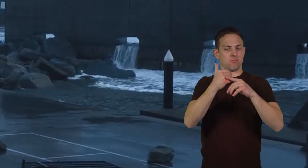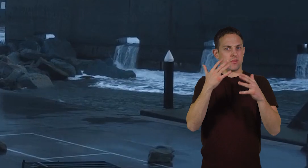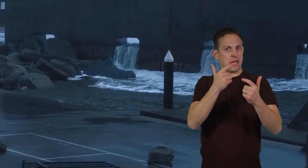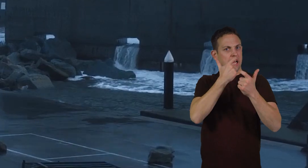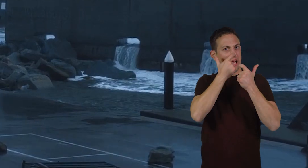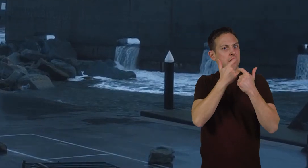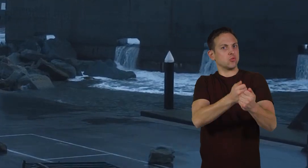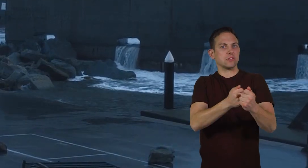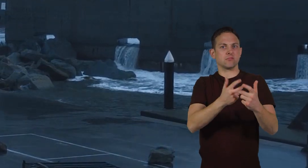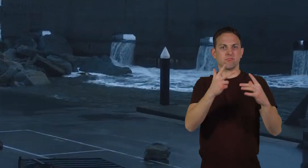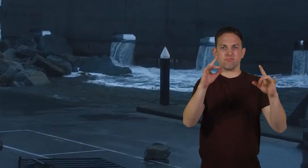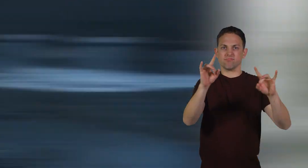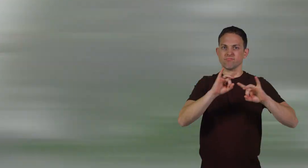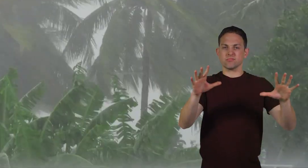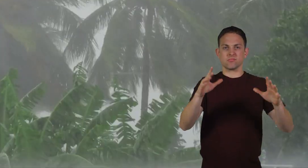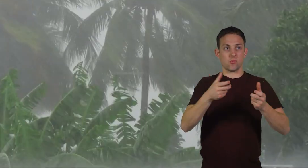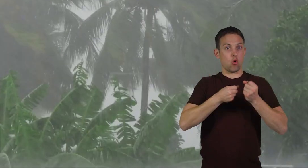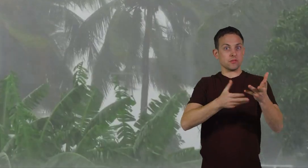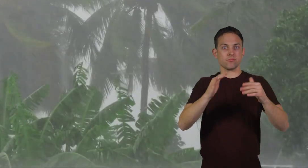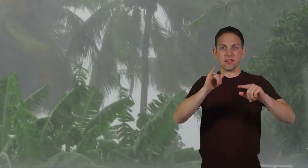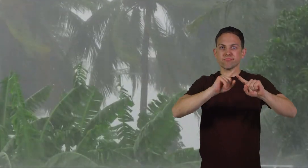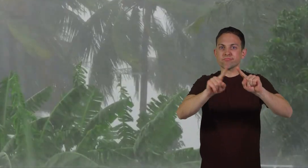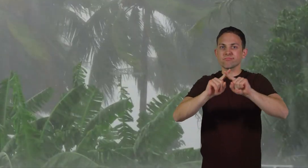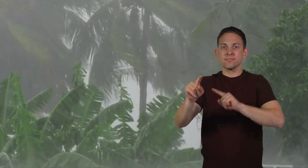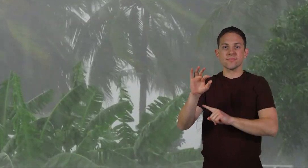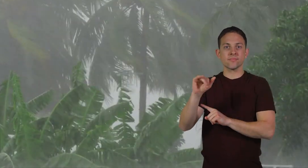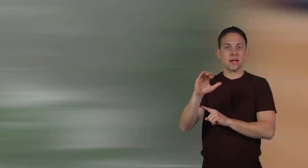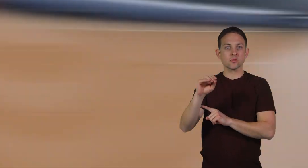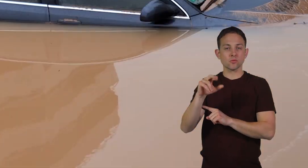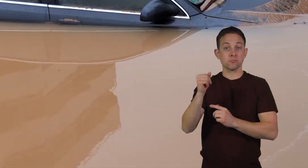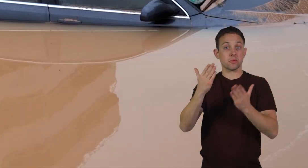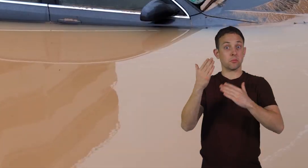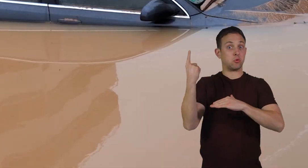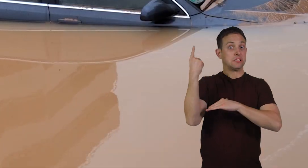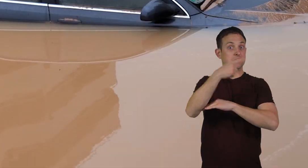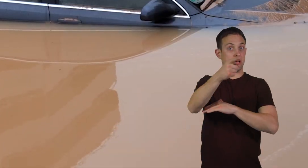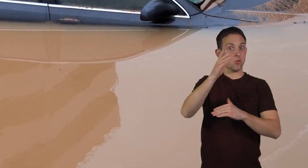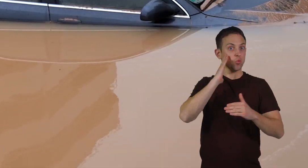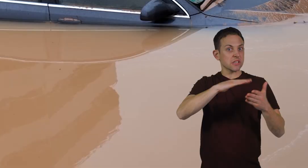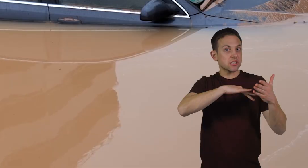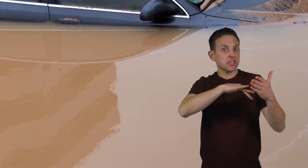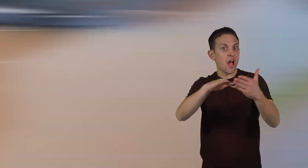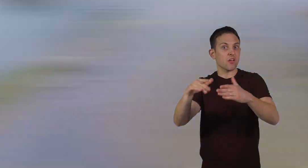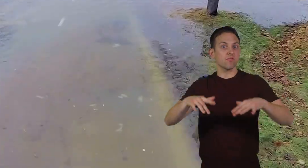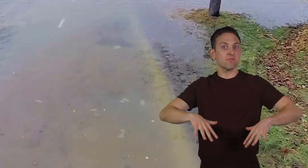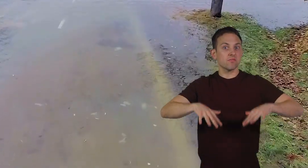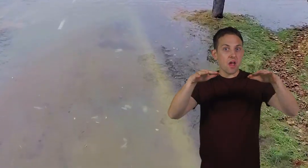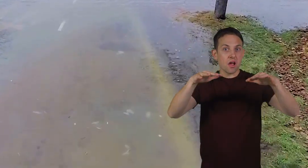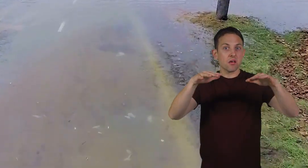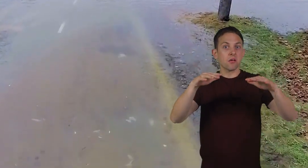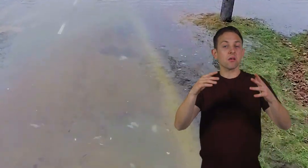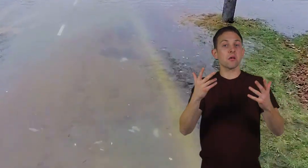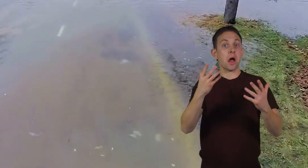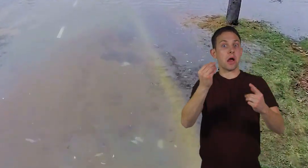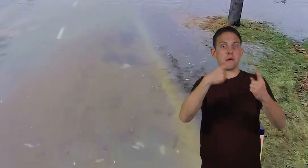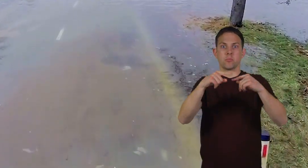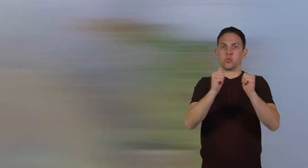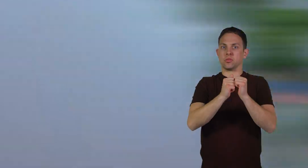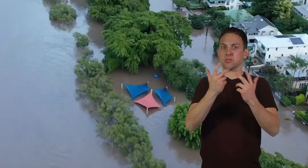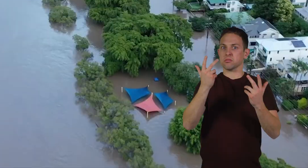an interesting phenomenon caused by various factors. Maybe one day you will study floods and come up with some new